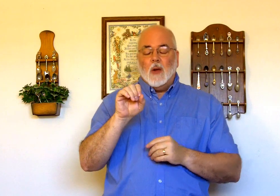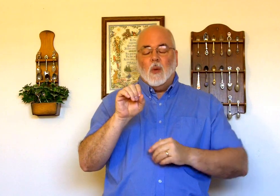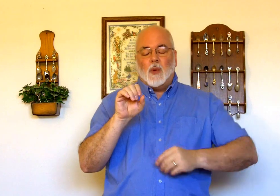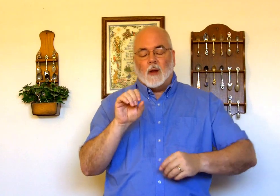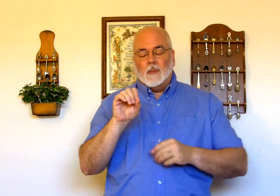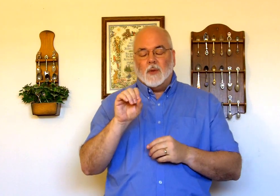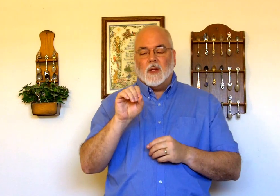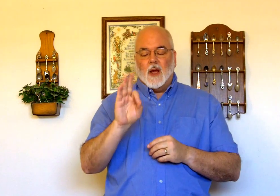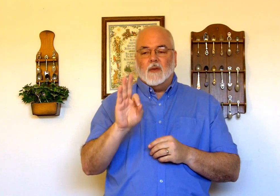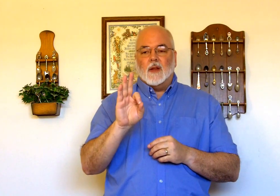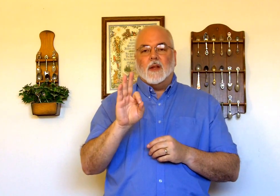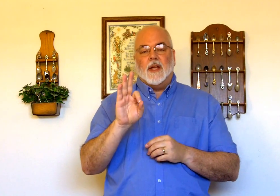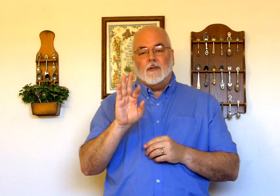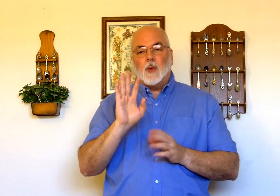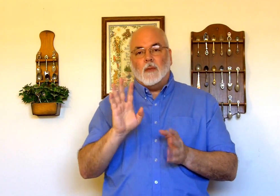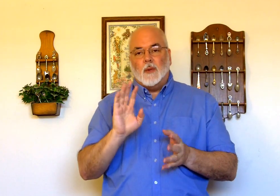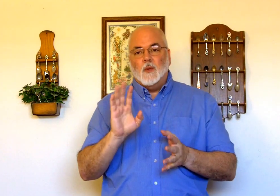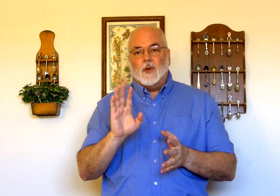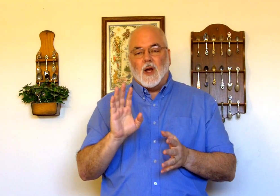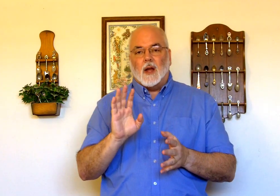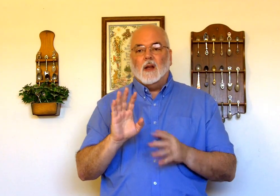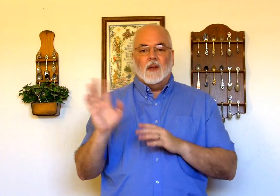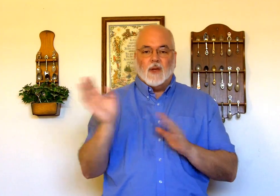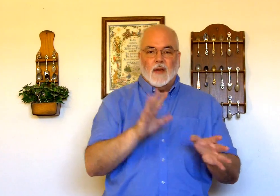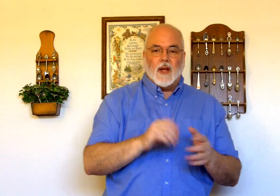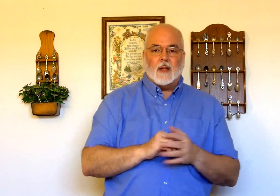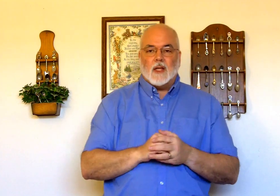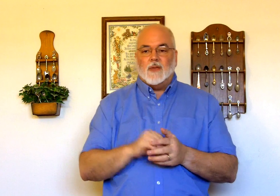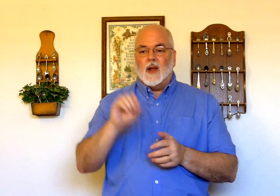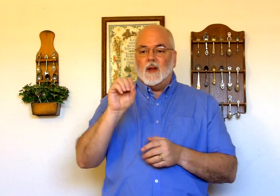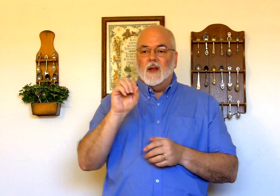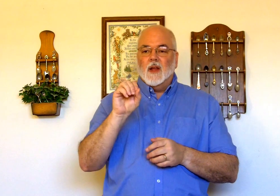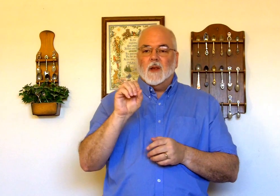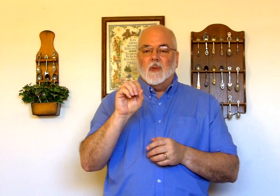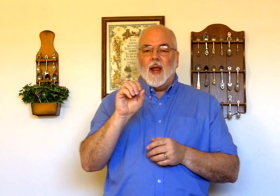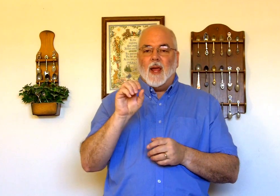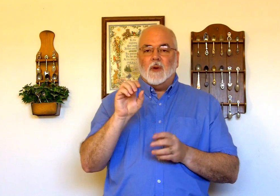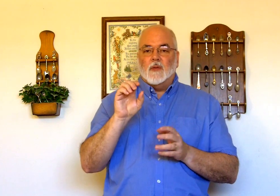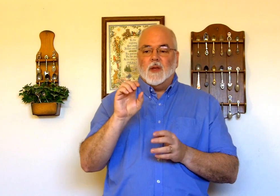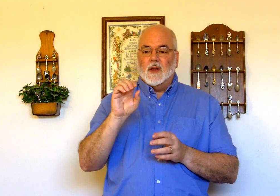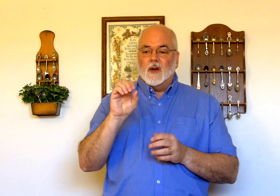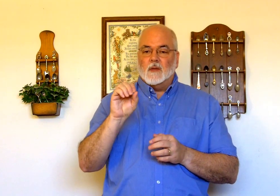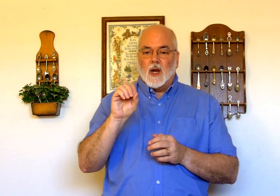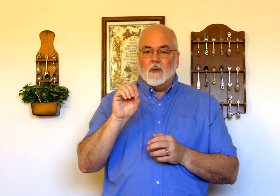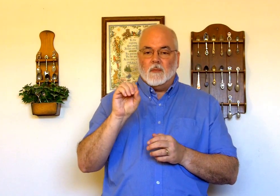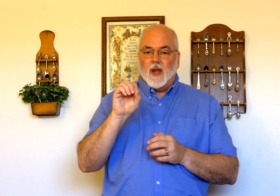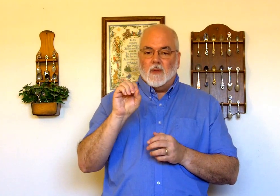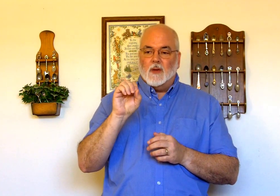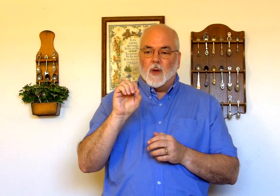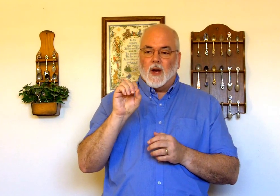will probably put the of in there. The deaf probably would not. If you leave it out that's fine but have it over the years it would probably make me where I